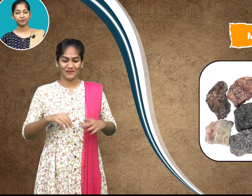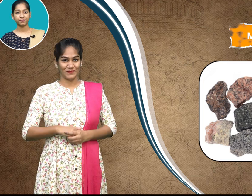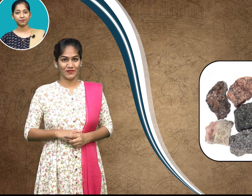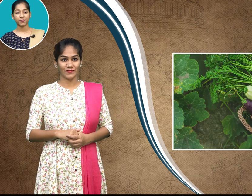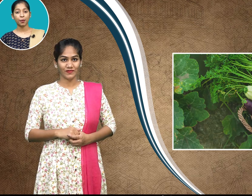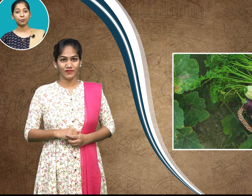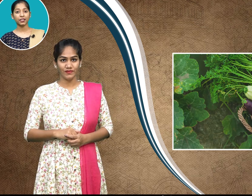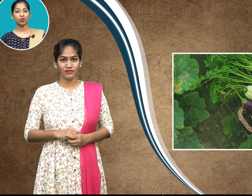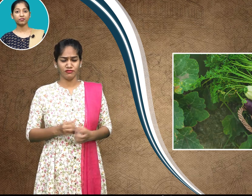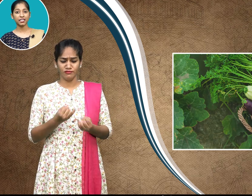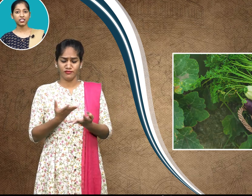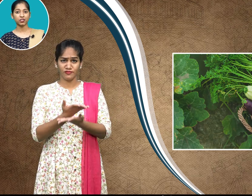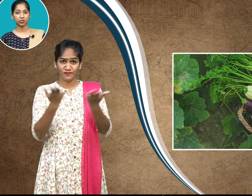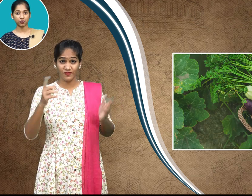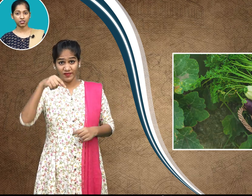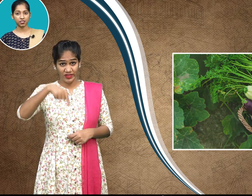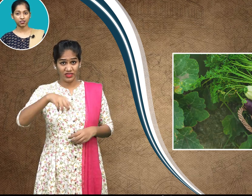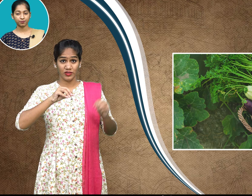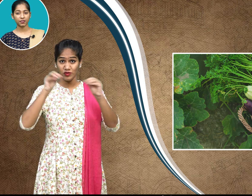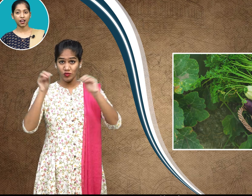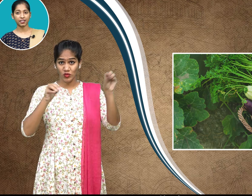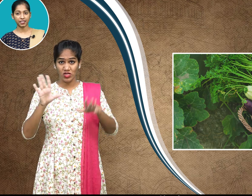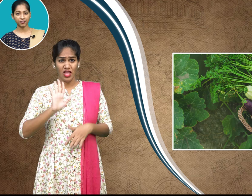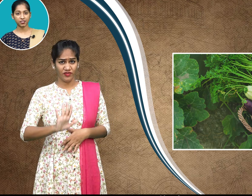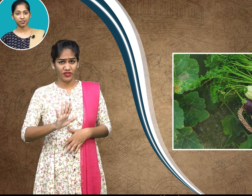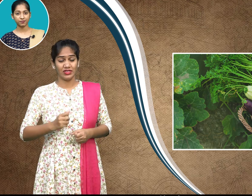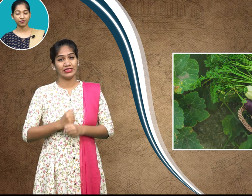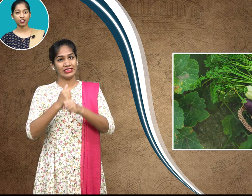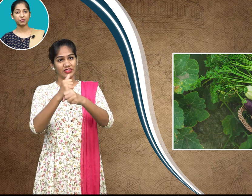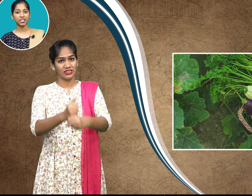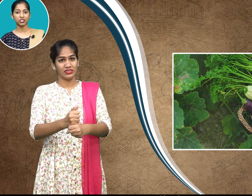many of these resources are gifts from nature